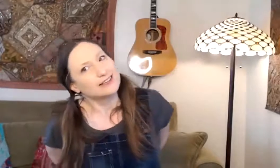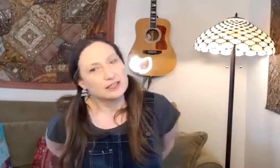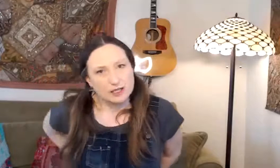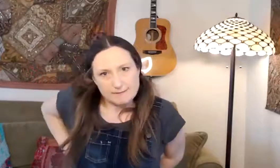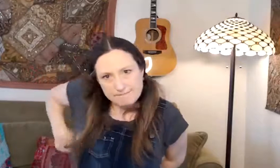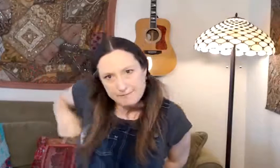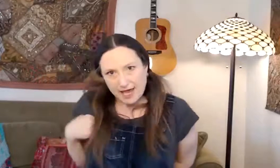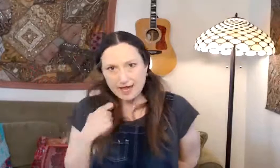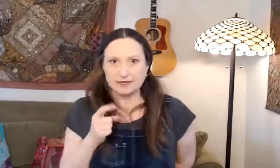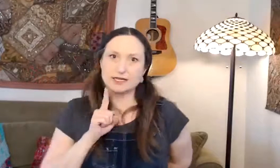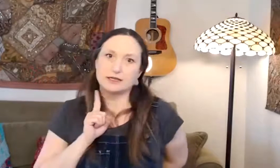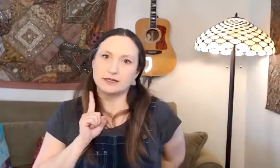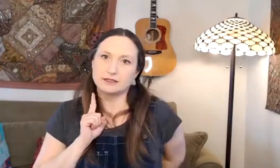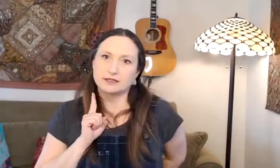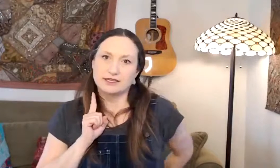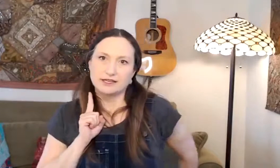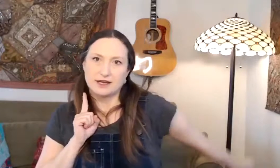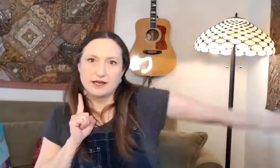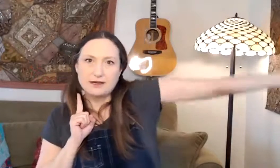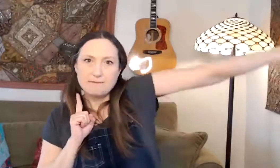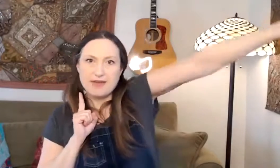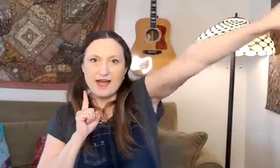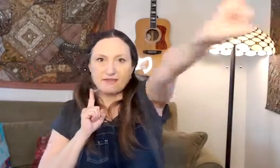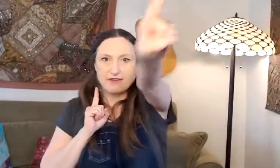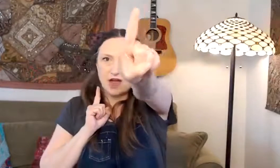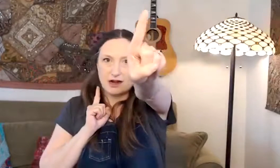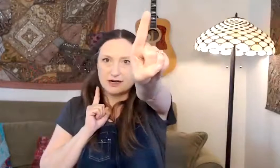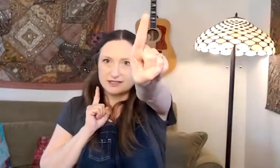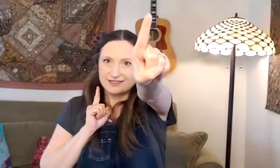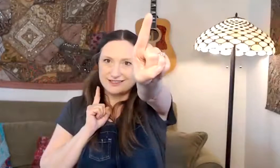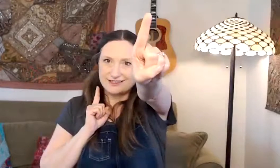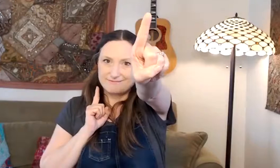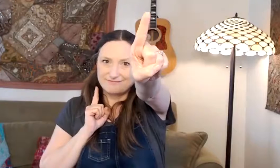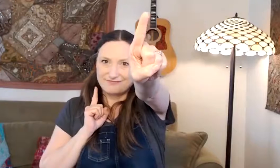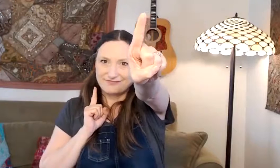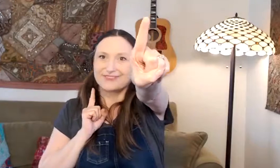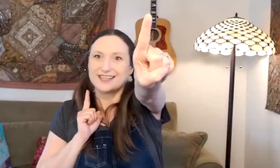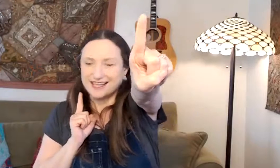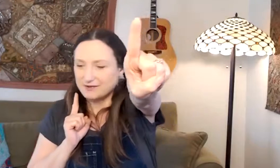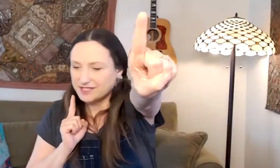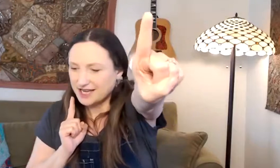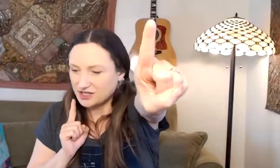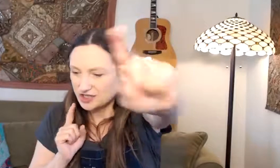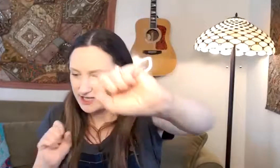Come back near. Come back far. Yeah, that one's kind of tricky.